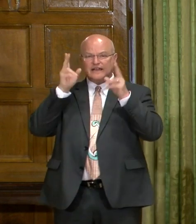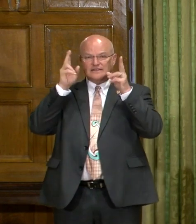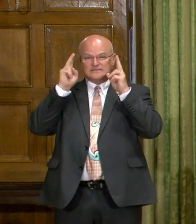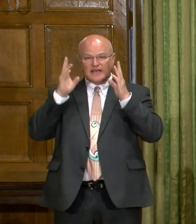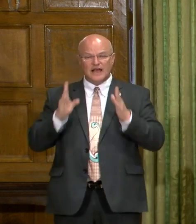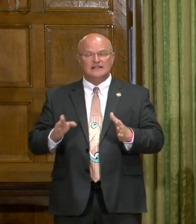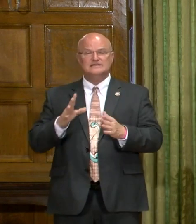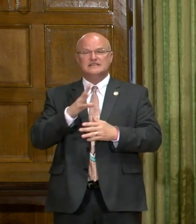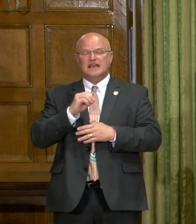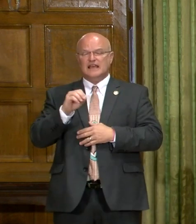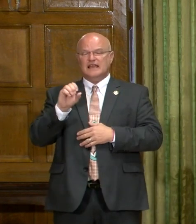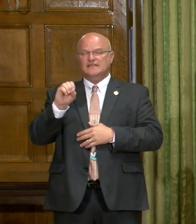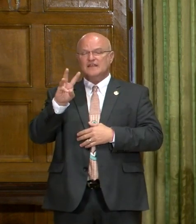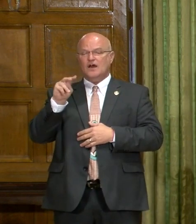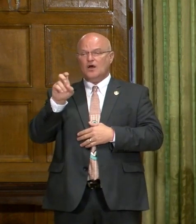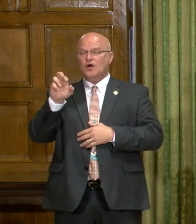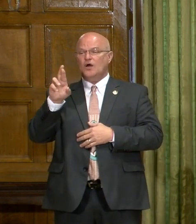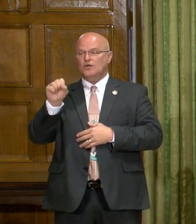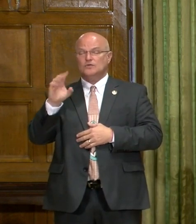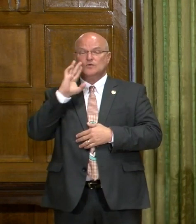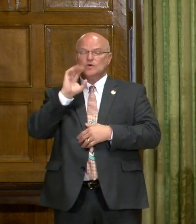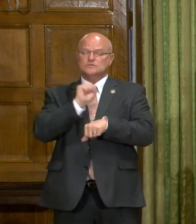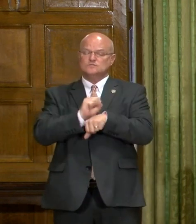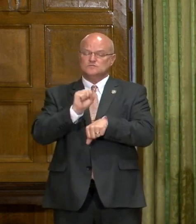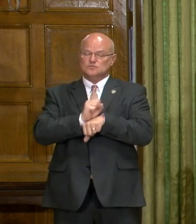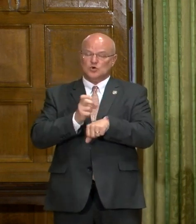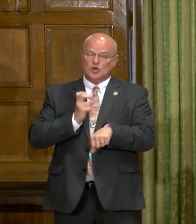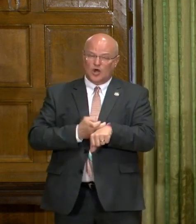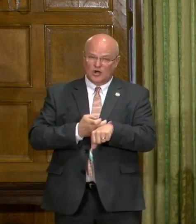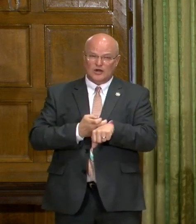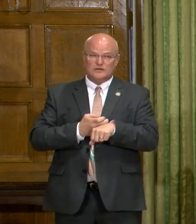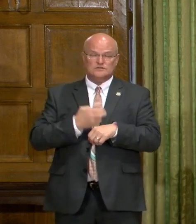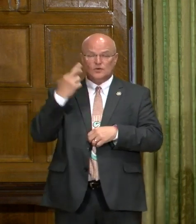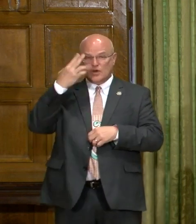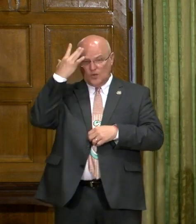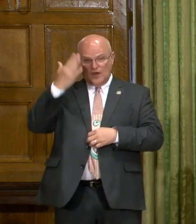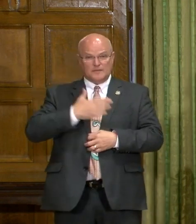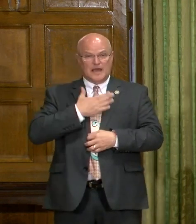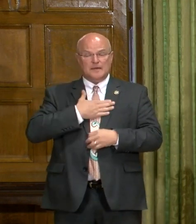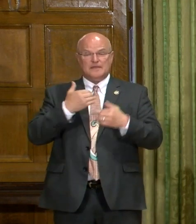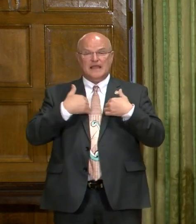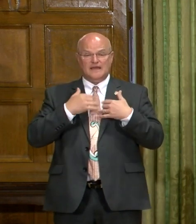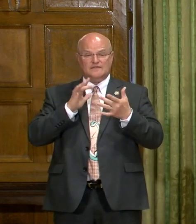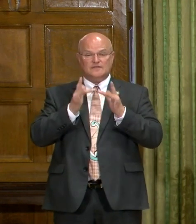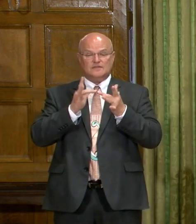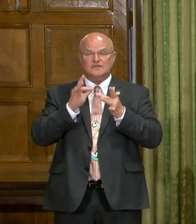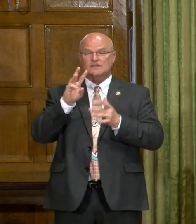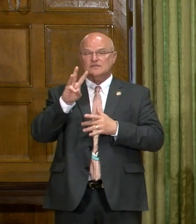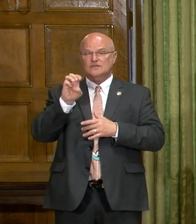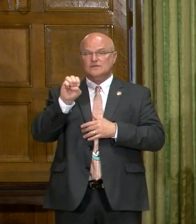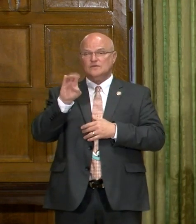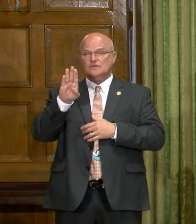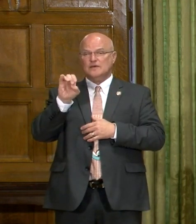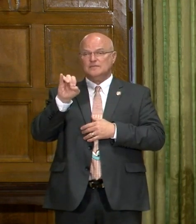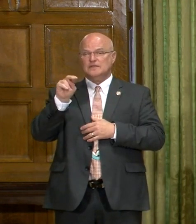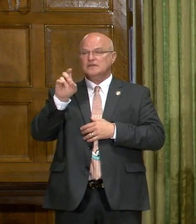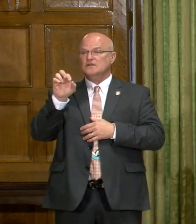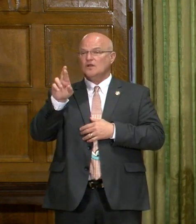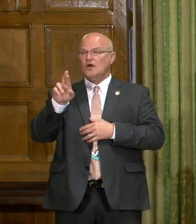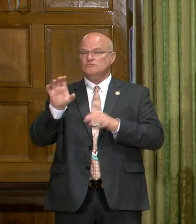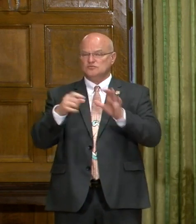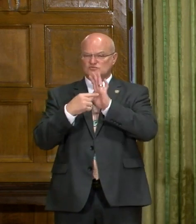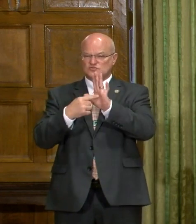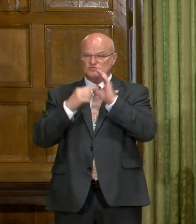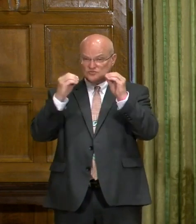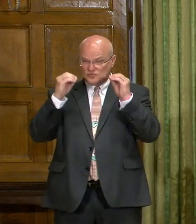our salon owners are going to work very hard. That's one of the reasons I'm delighted with the webinar that they're doing the instructions for this.